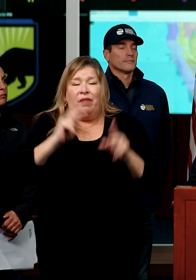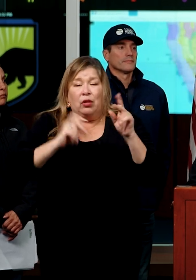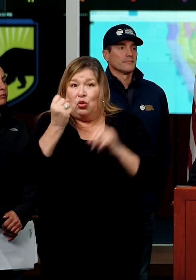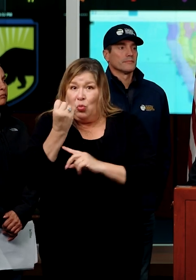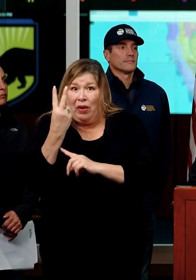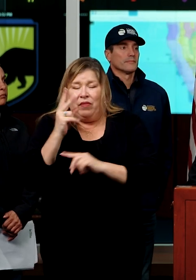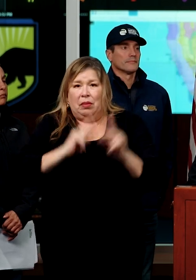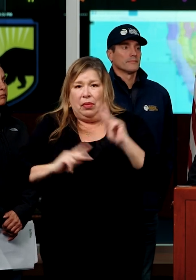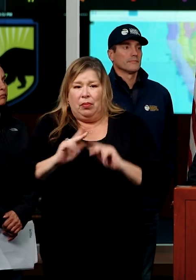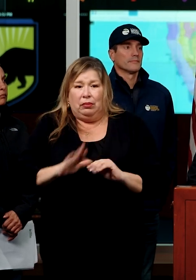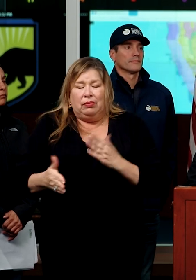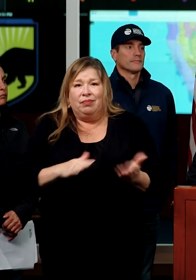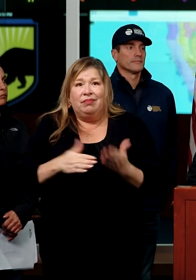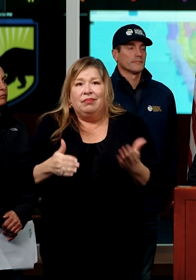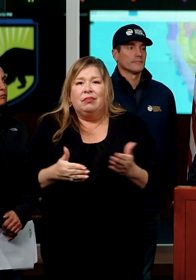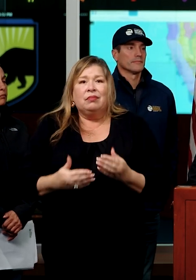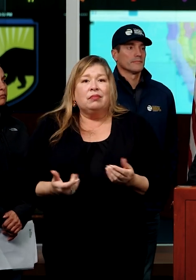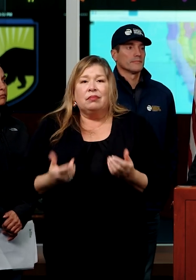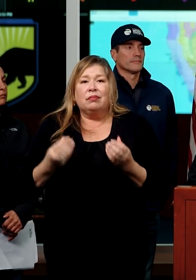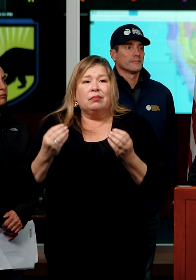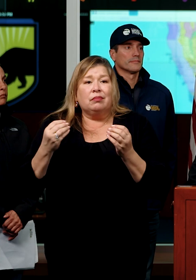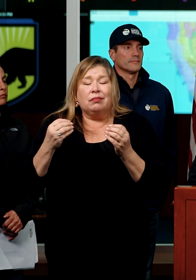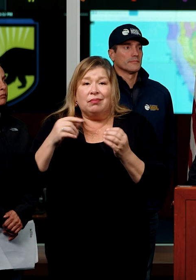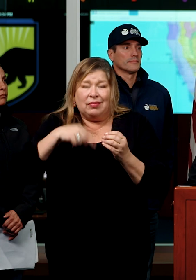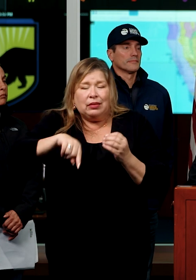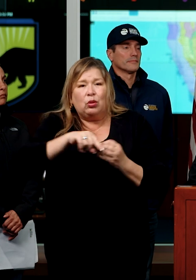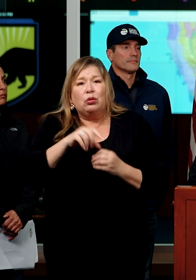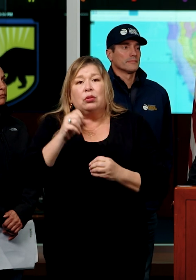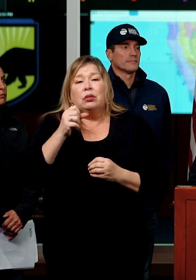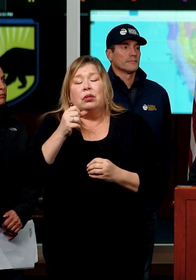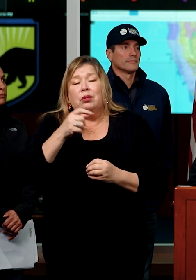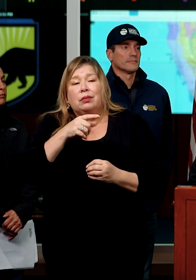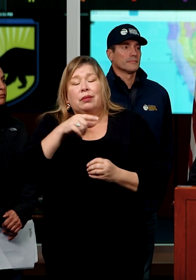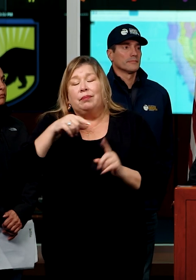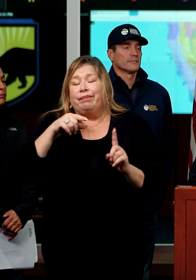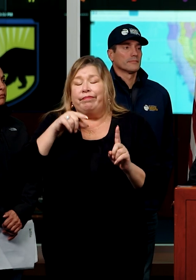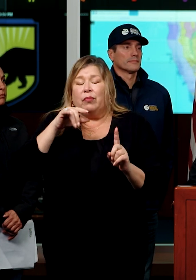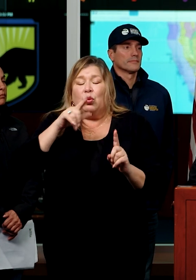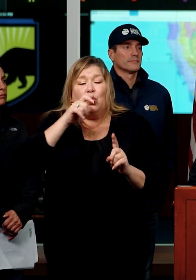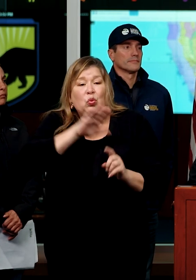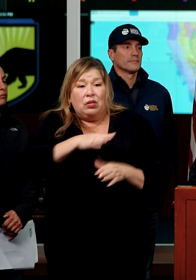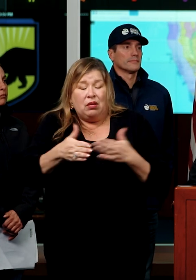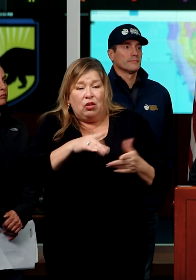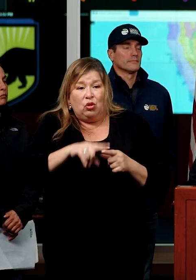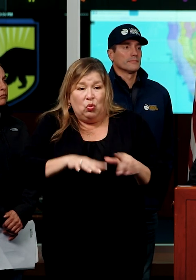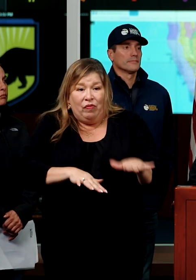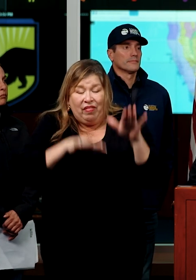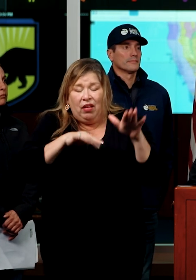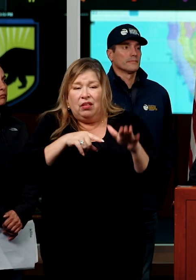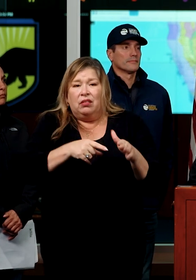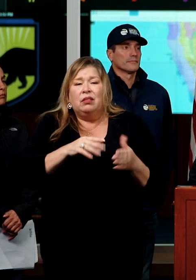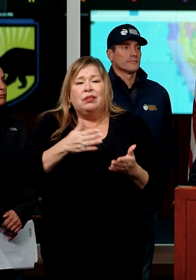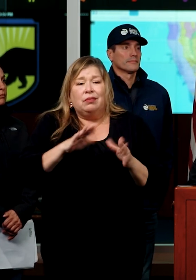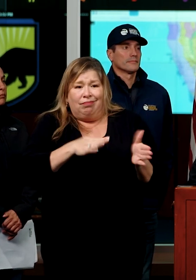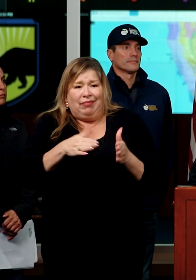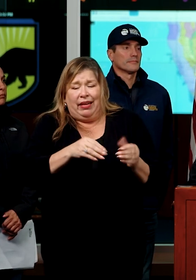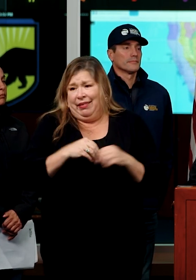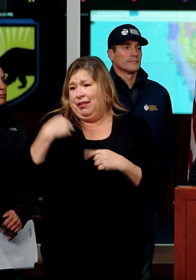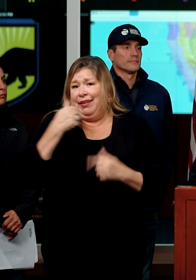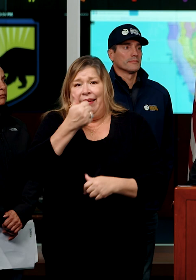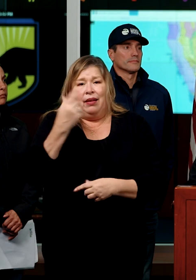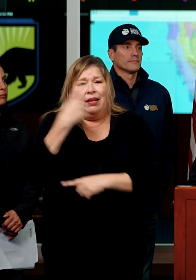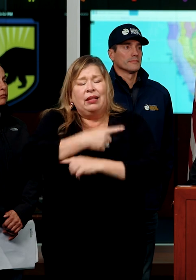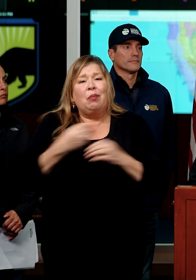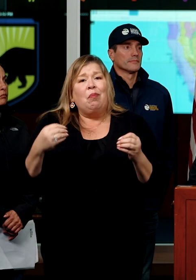Again, more than have lost their lives, civilians, that is, uh, to wildfires in the last two years. Uh, these